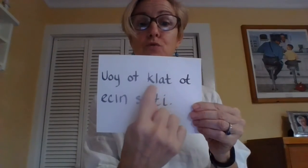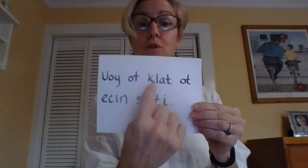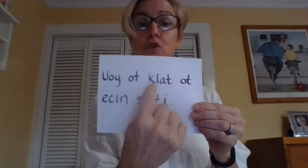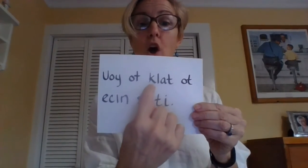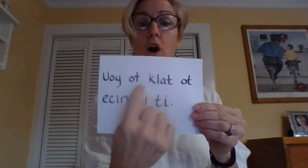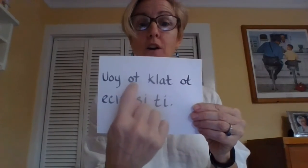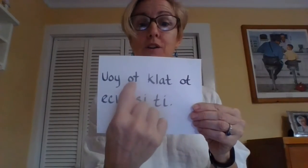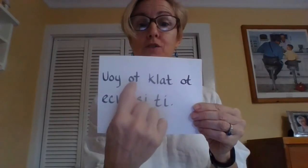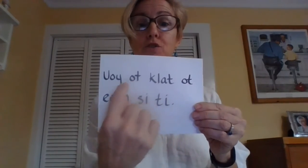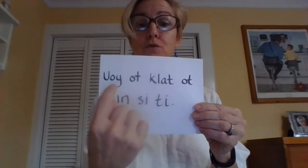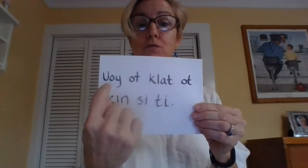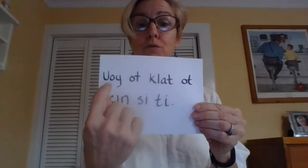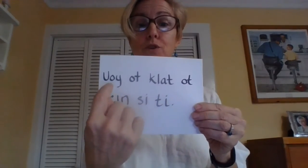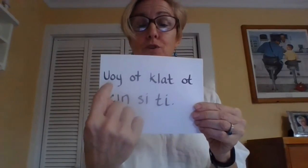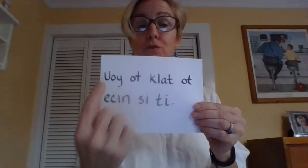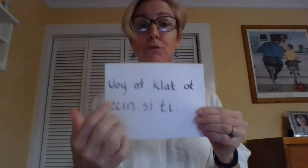talk to you.